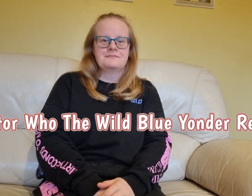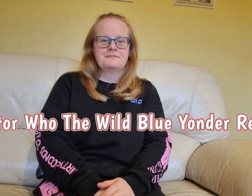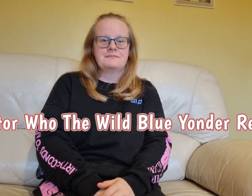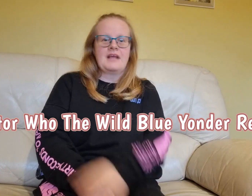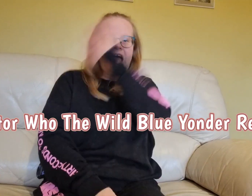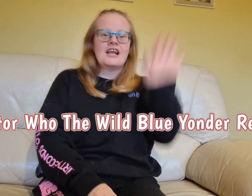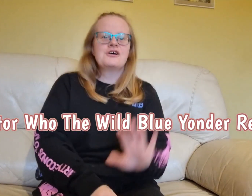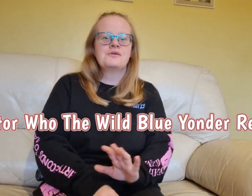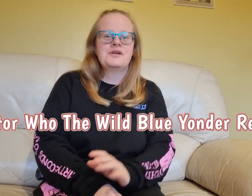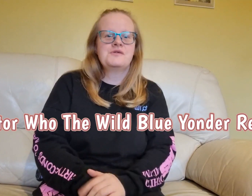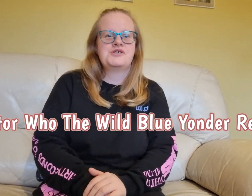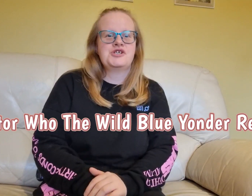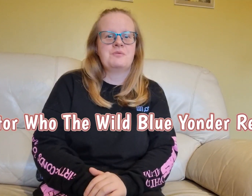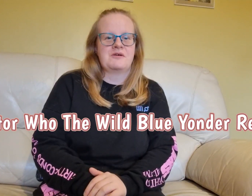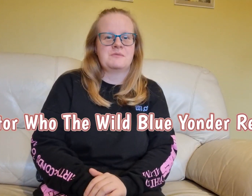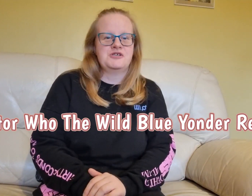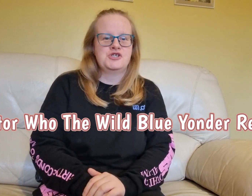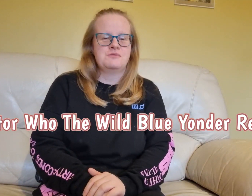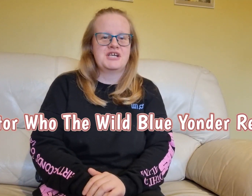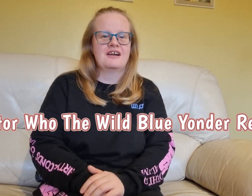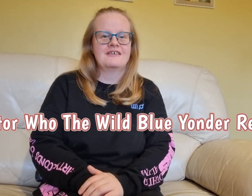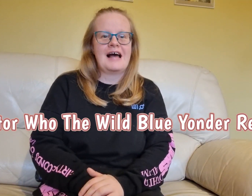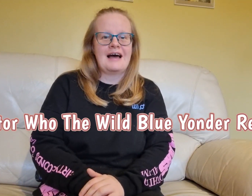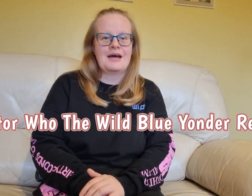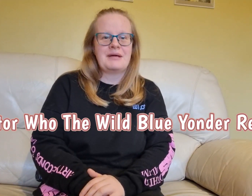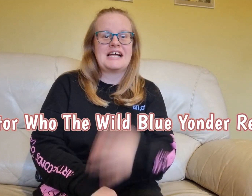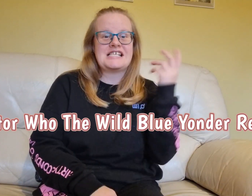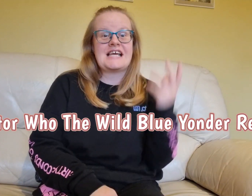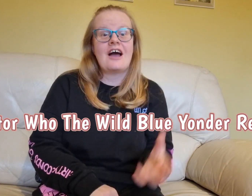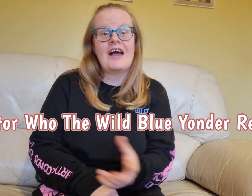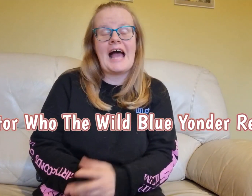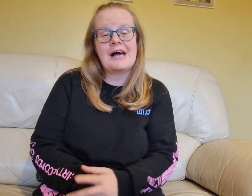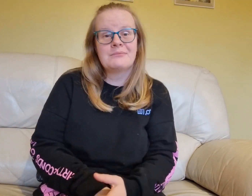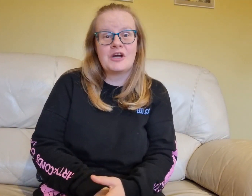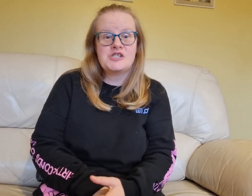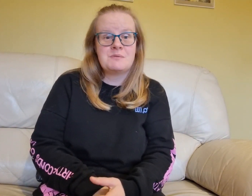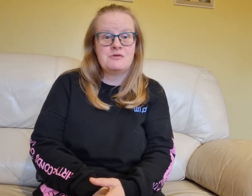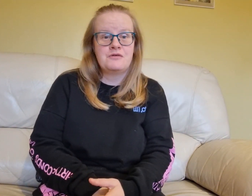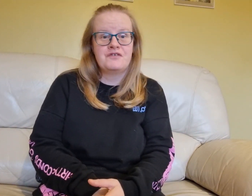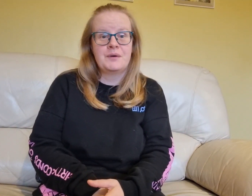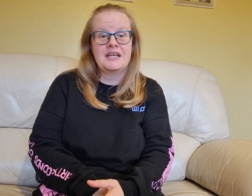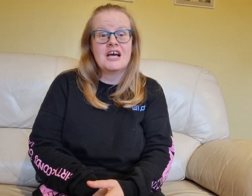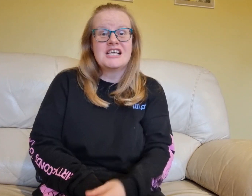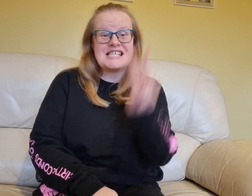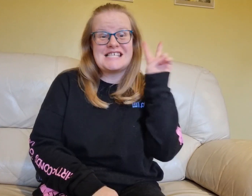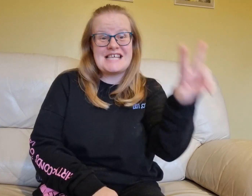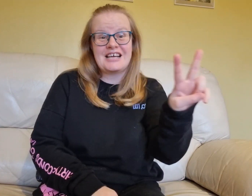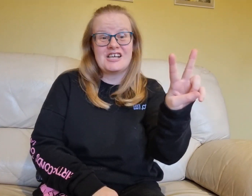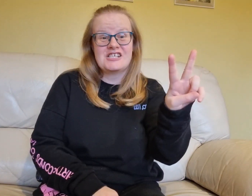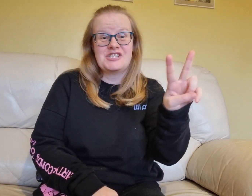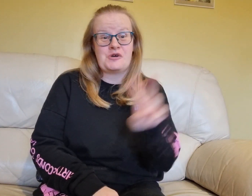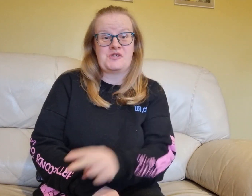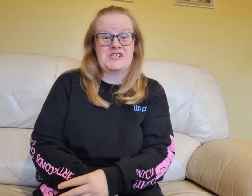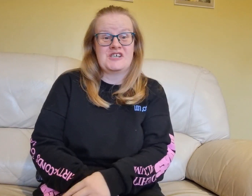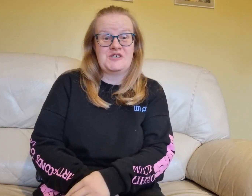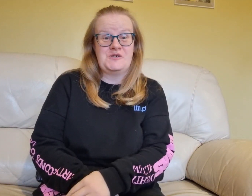Hello YouTube, I'm from my YouTube channel Anna at Bella and today I am going to be reviewing the second Doctor Who